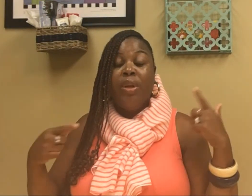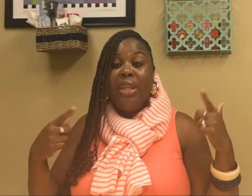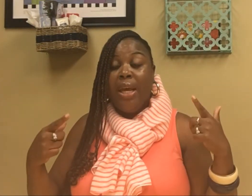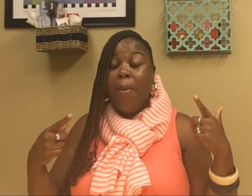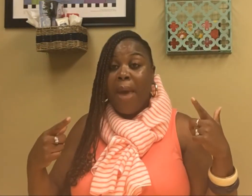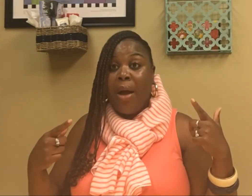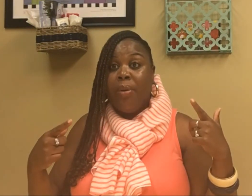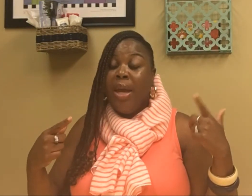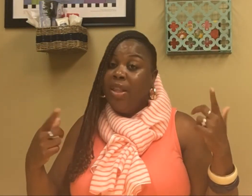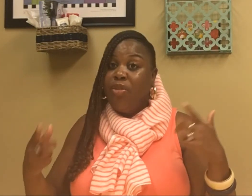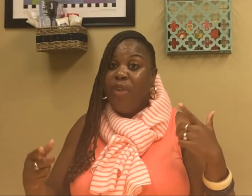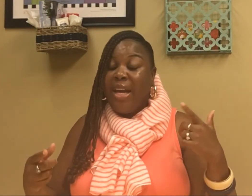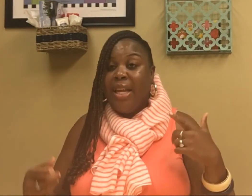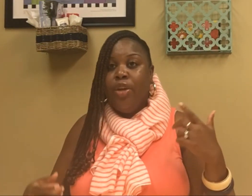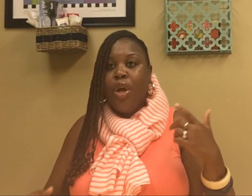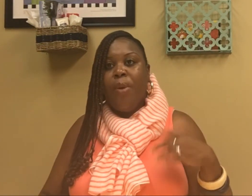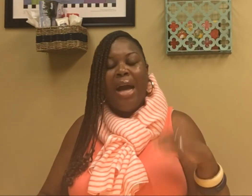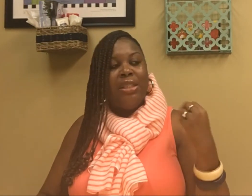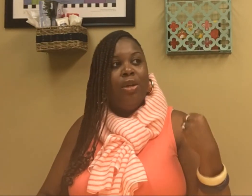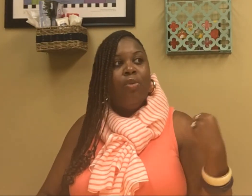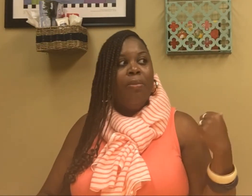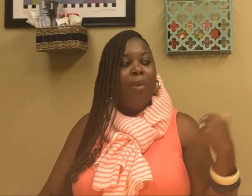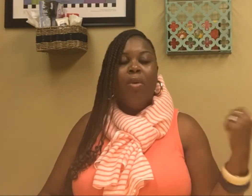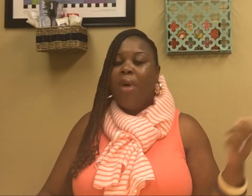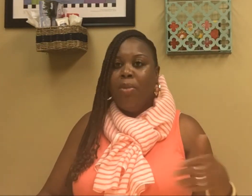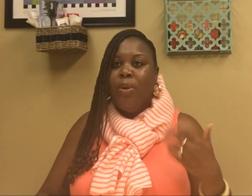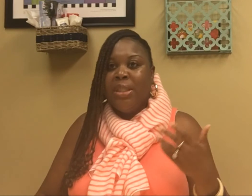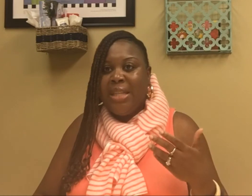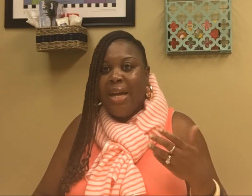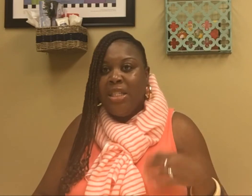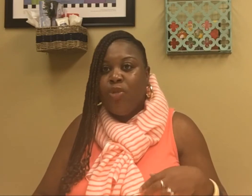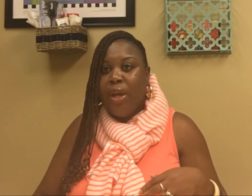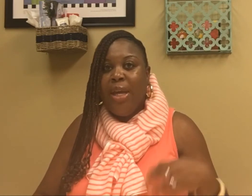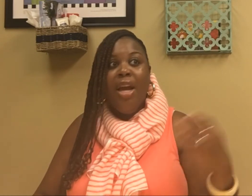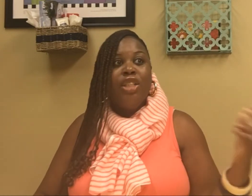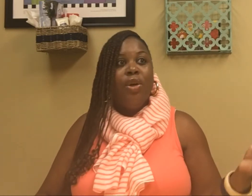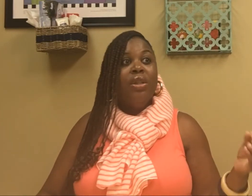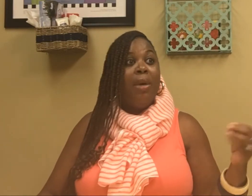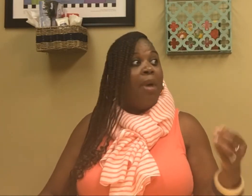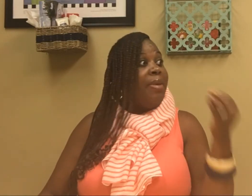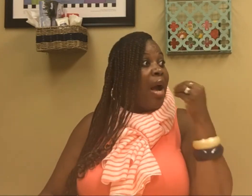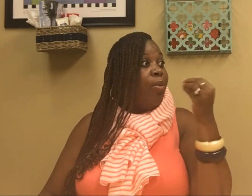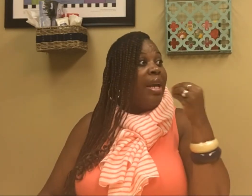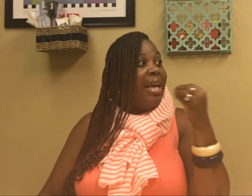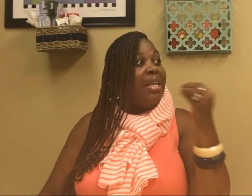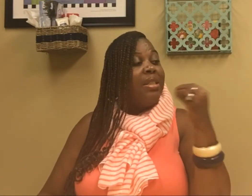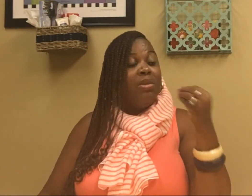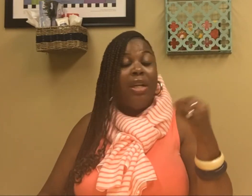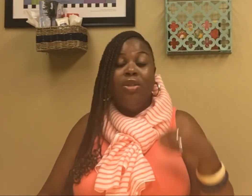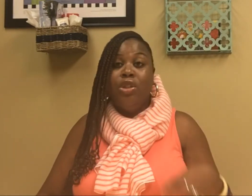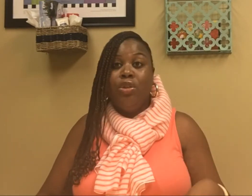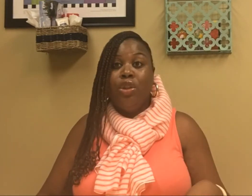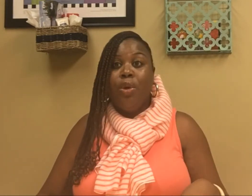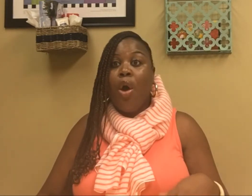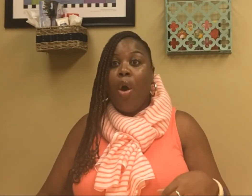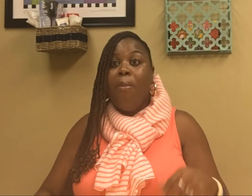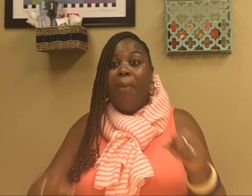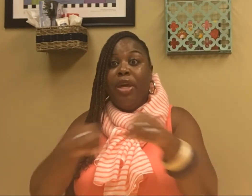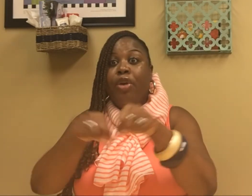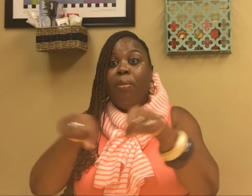would think about the fact that, you know what, I still remember mama what the sign is for eat. So he'll say, mommy, I want to eat. Sometimes he'll still do it. Or mommy, here